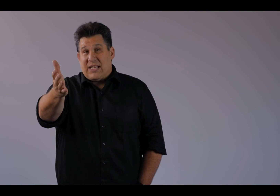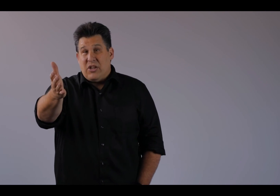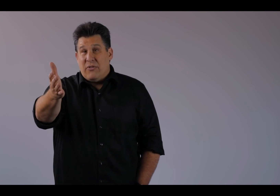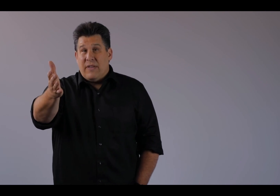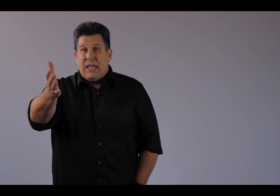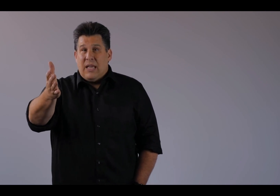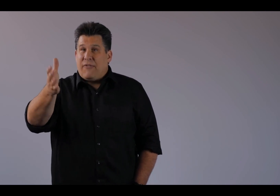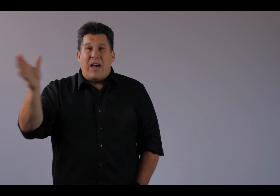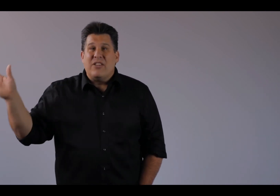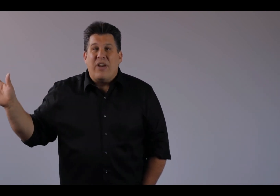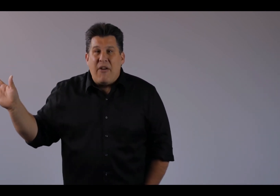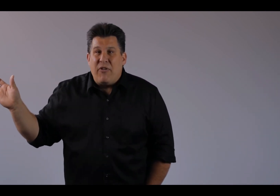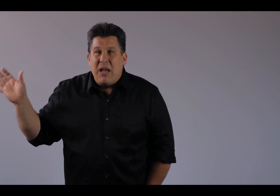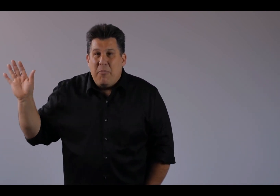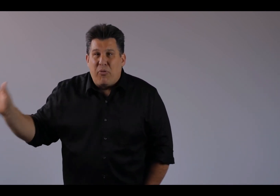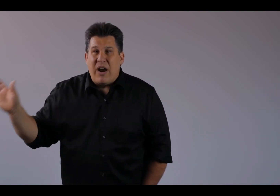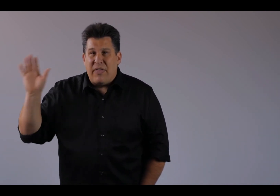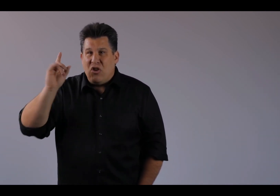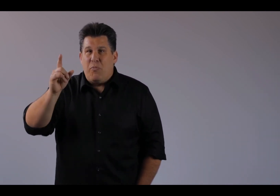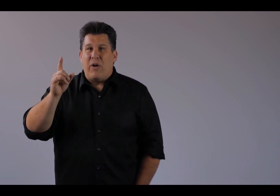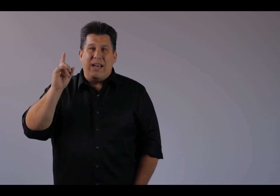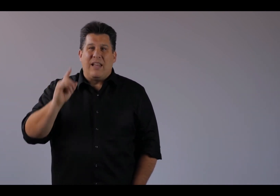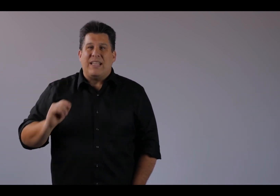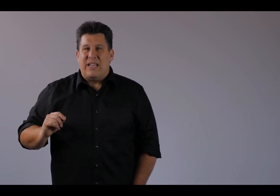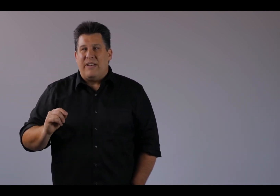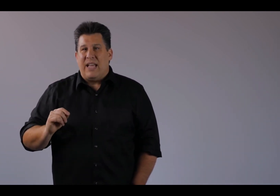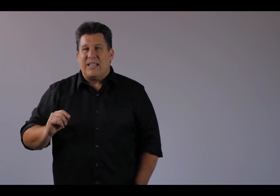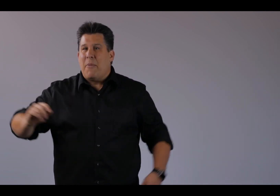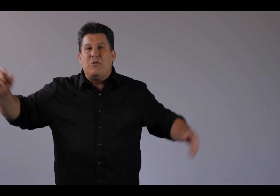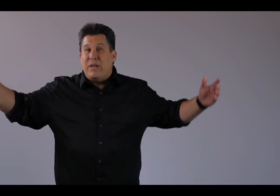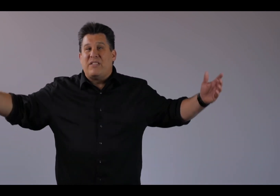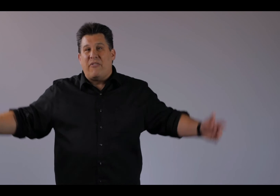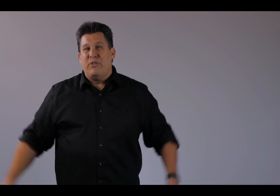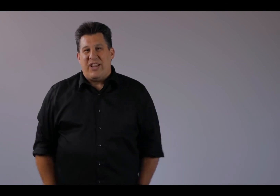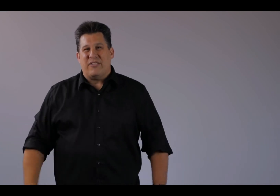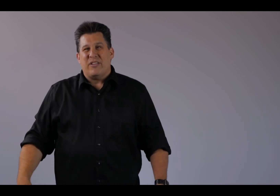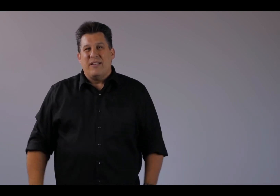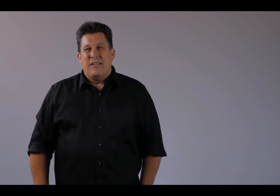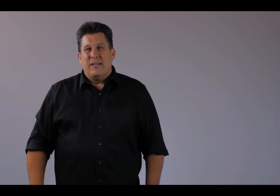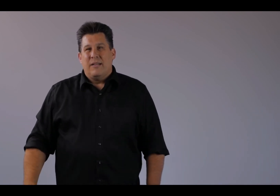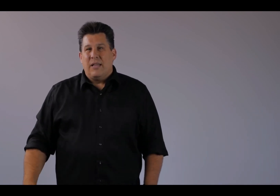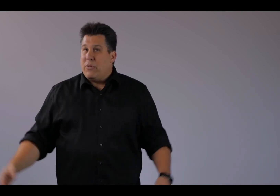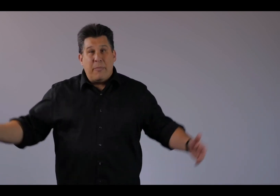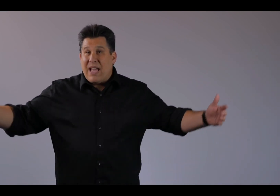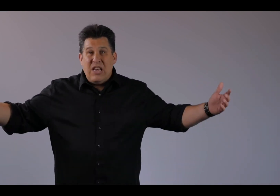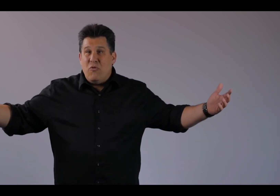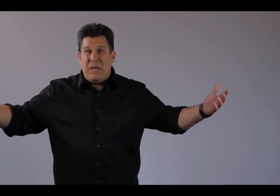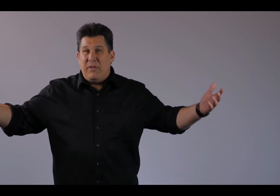ask you, if God answered every prayer that you prayed in the last seven days, how much big stuff would change? Like, would there be any new people